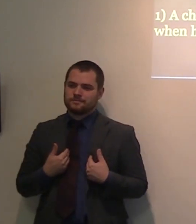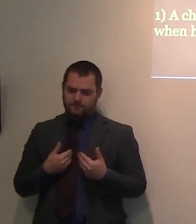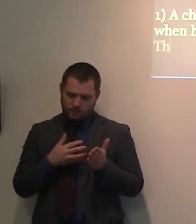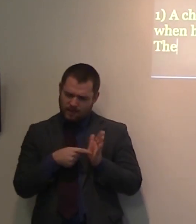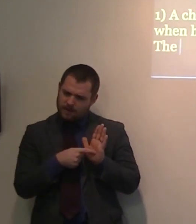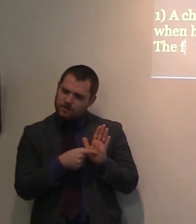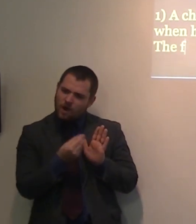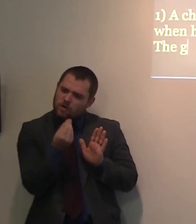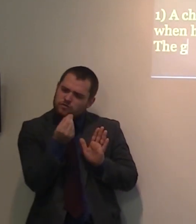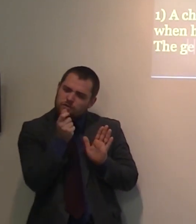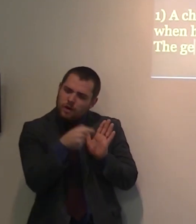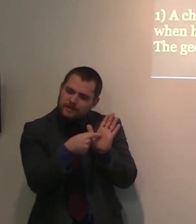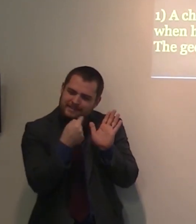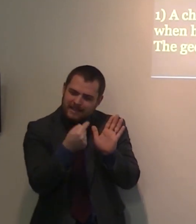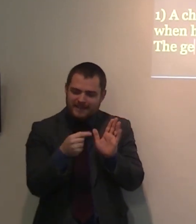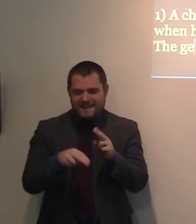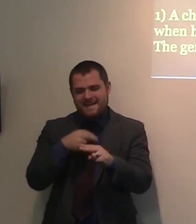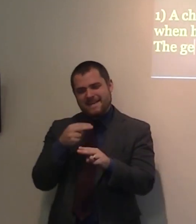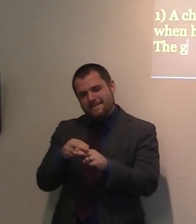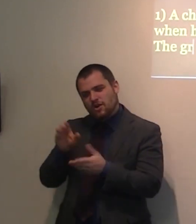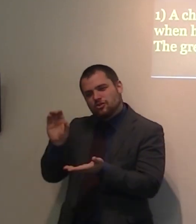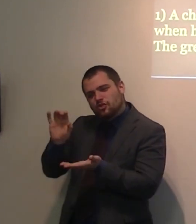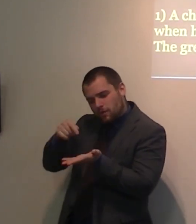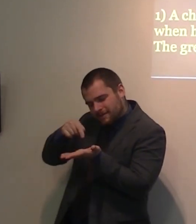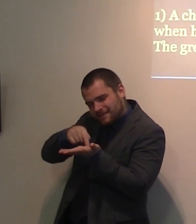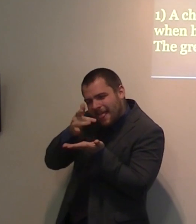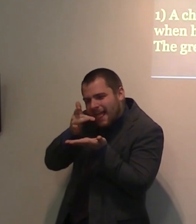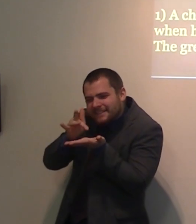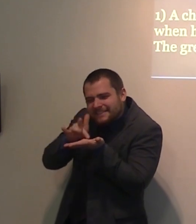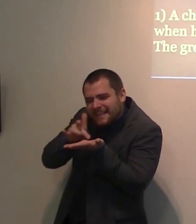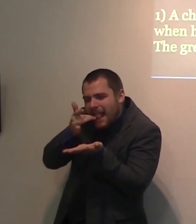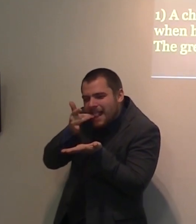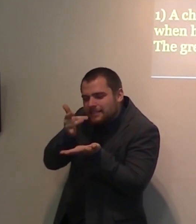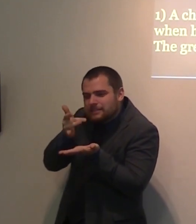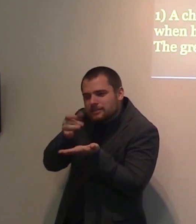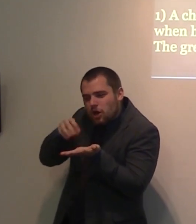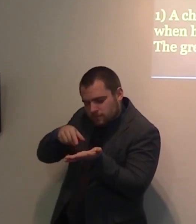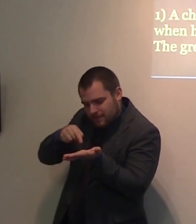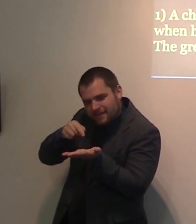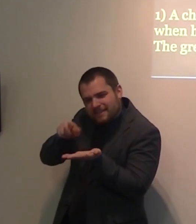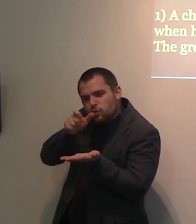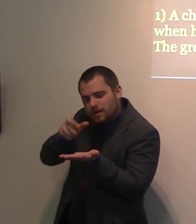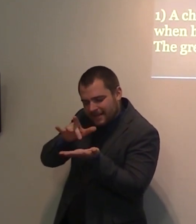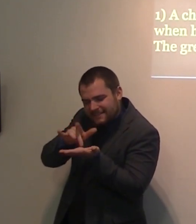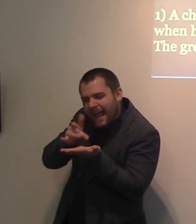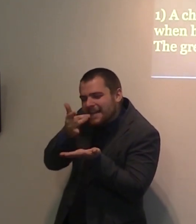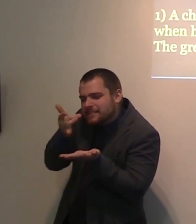if the salt have lost its savor, that word lost its savor, it's the word which gave us,